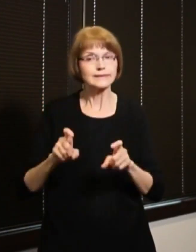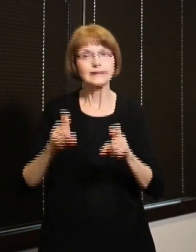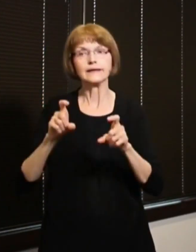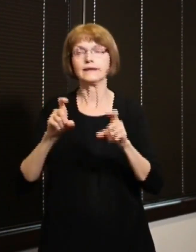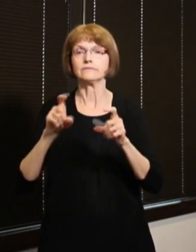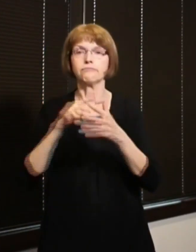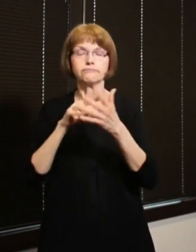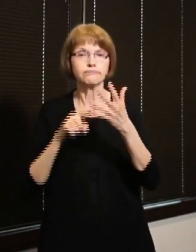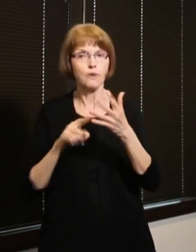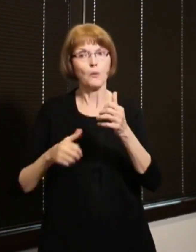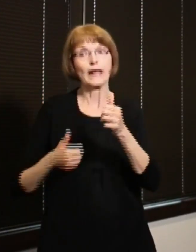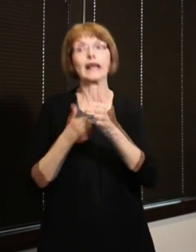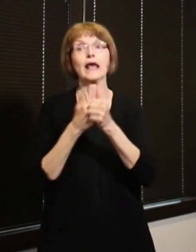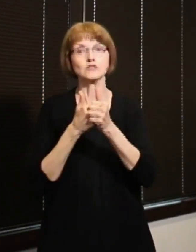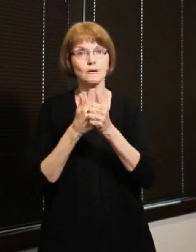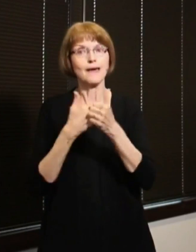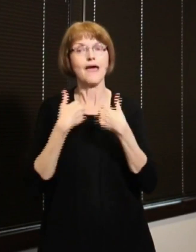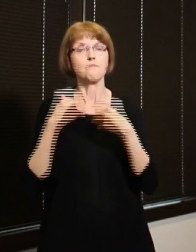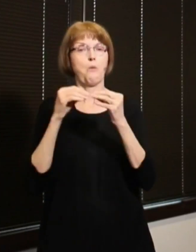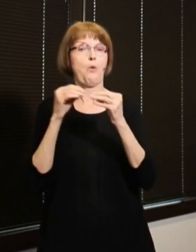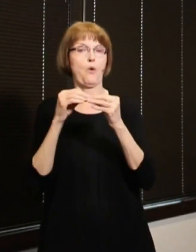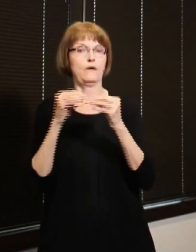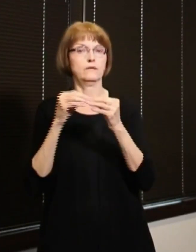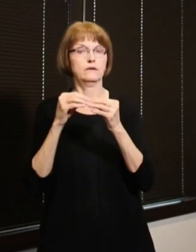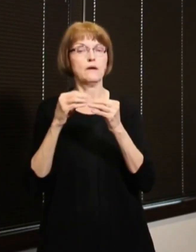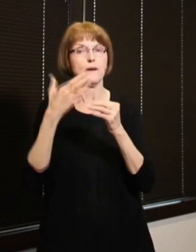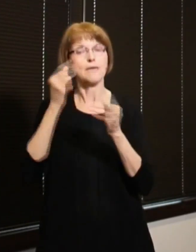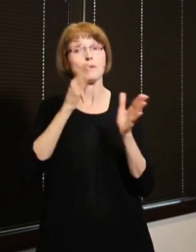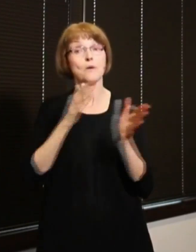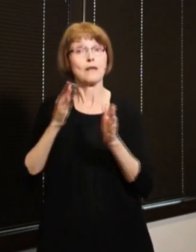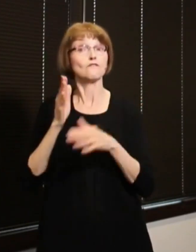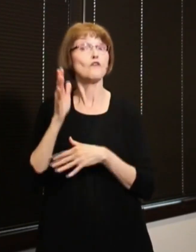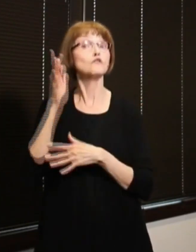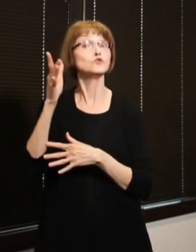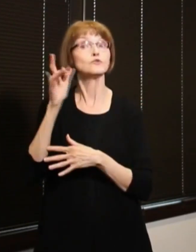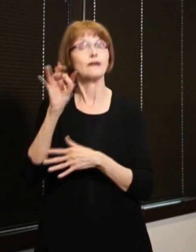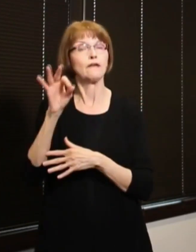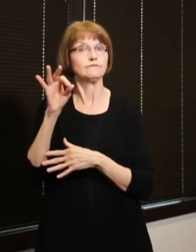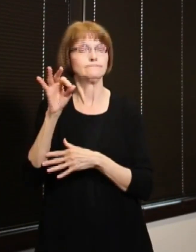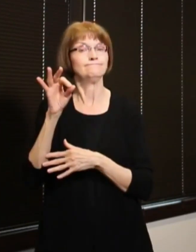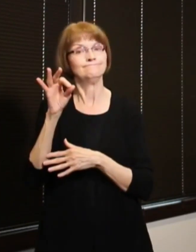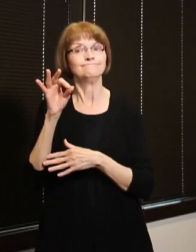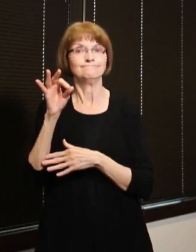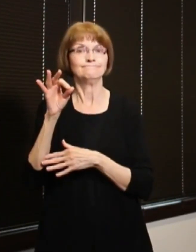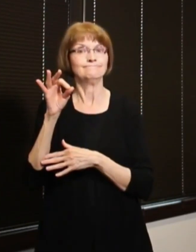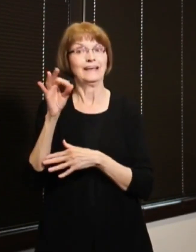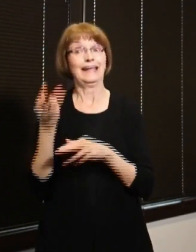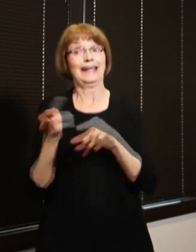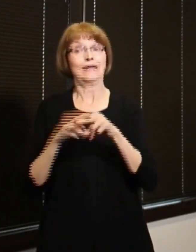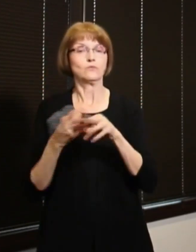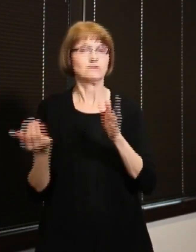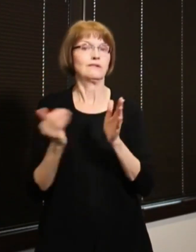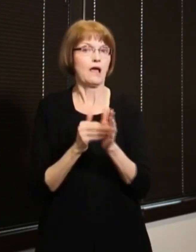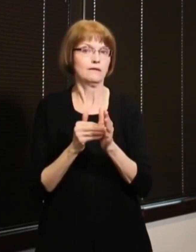All of those other things just helps us be better prepared in case we do see any increase in number of cases.